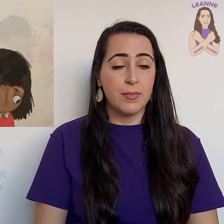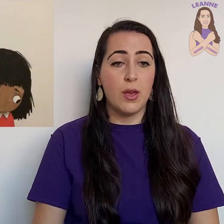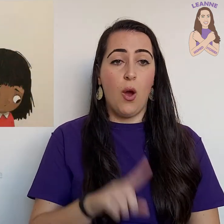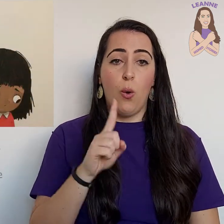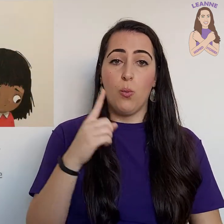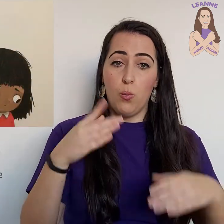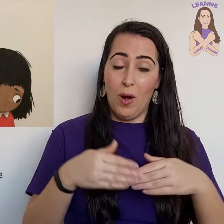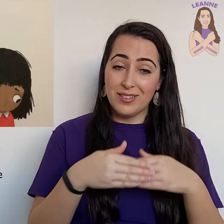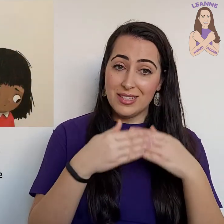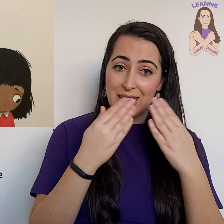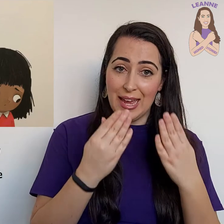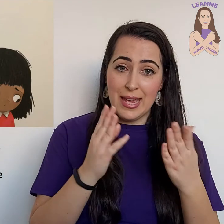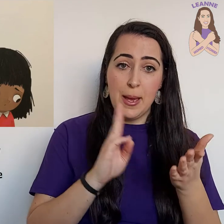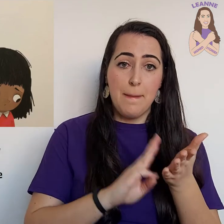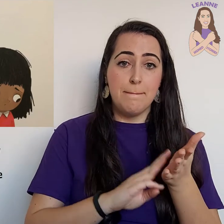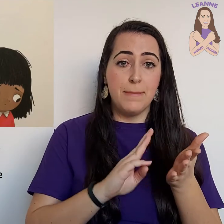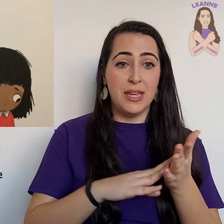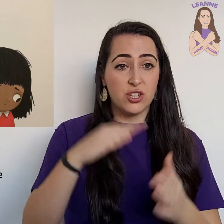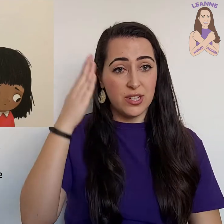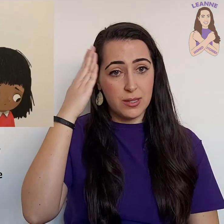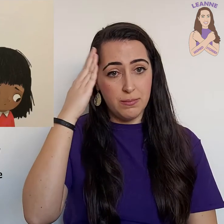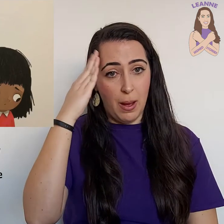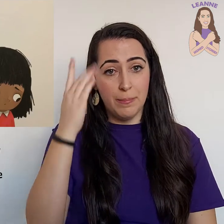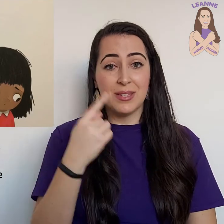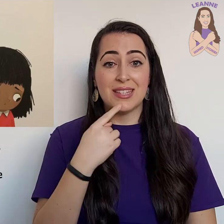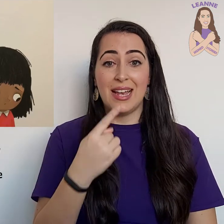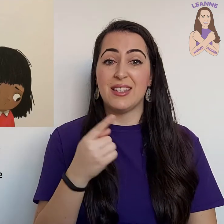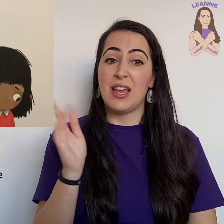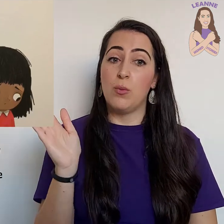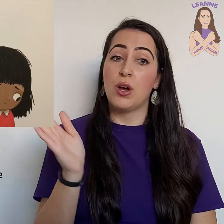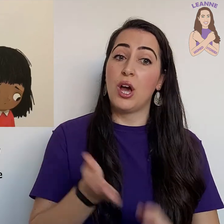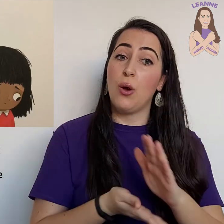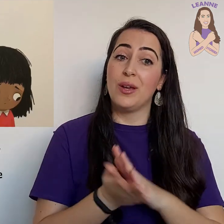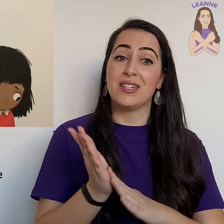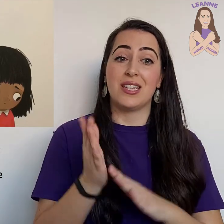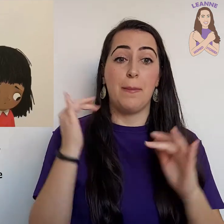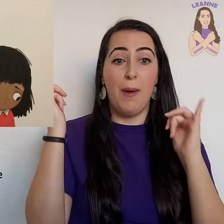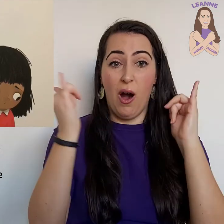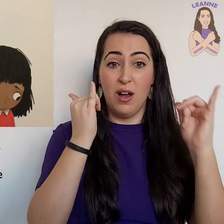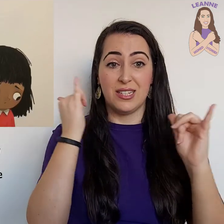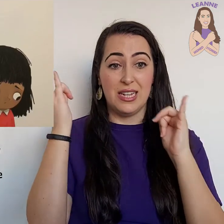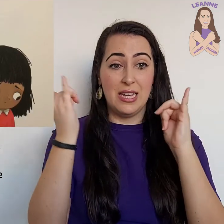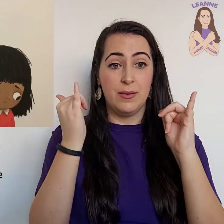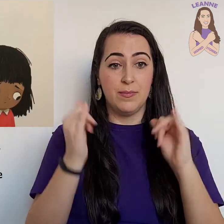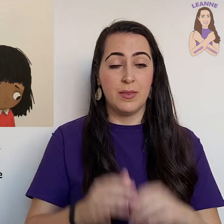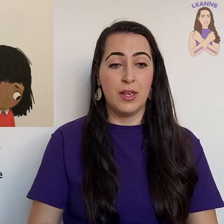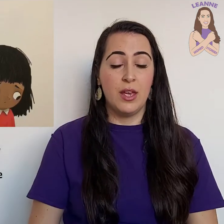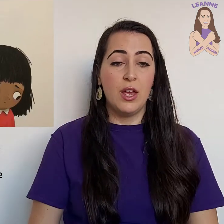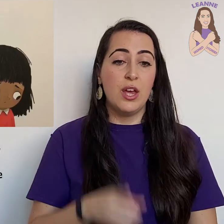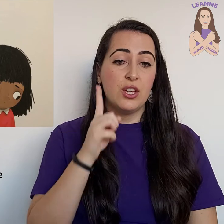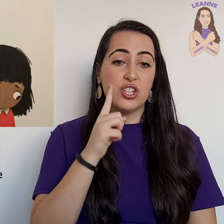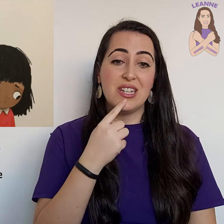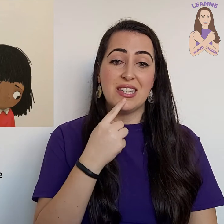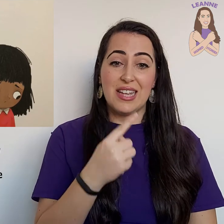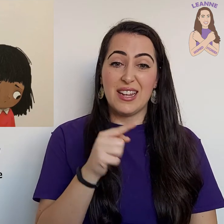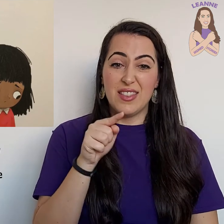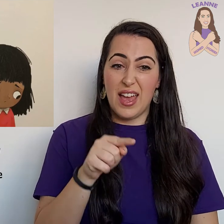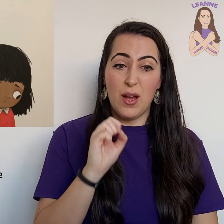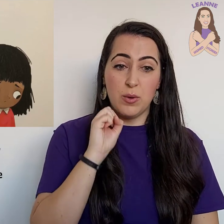One day, Misha's mum said they were going to a party. She said there would